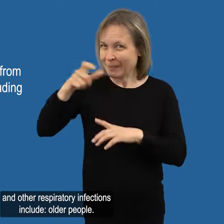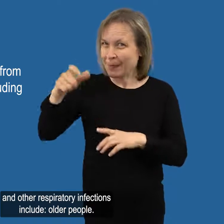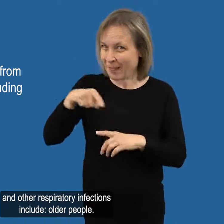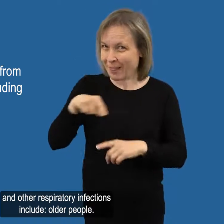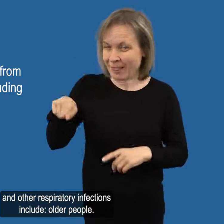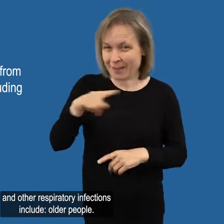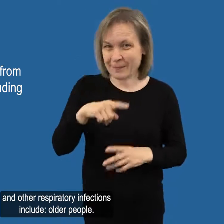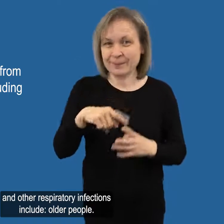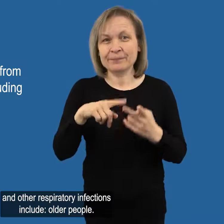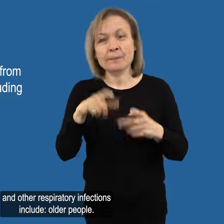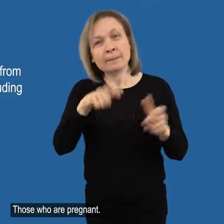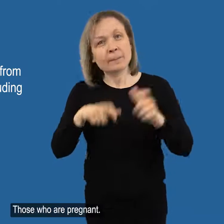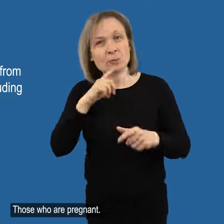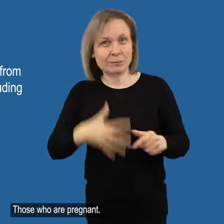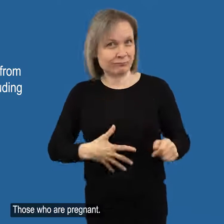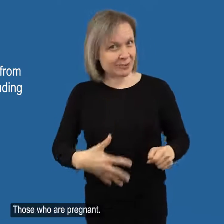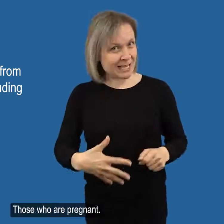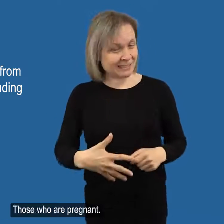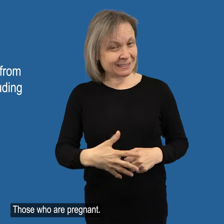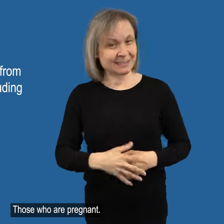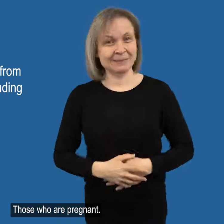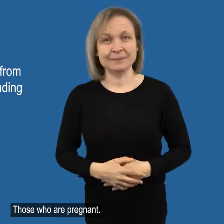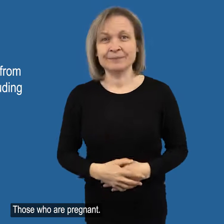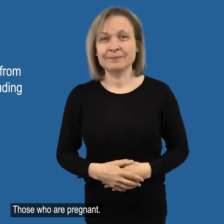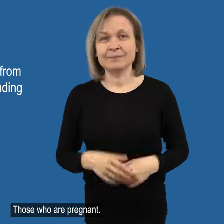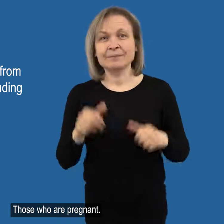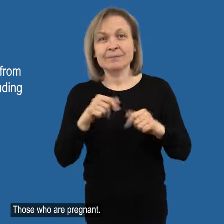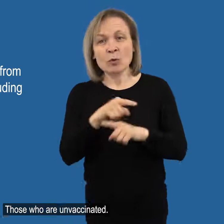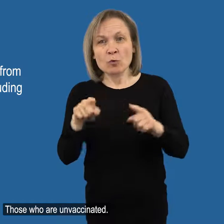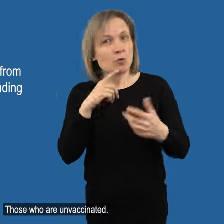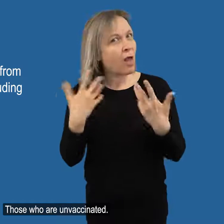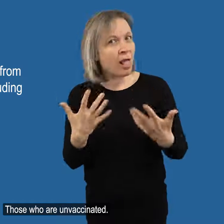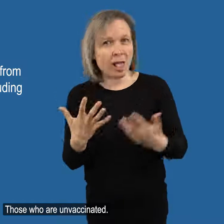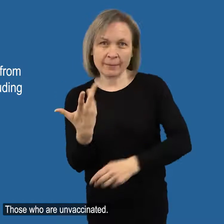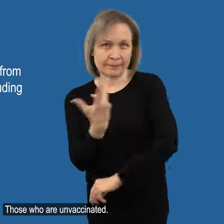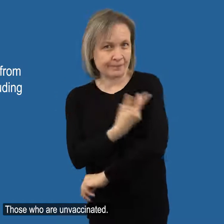Older Those who are pregnant Those who are unvaccinated